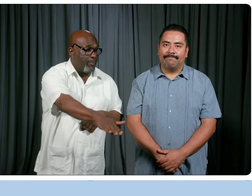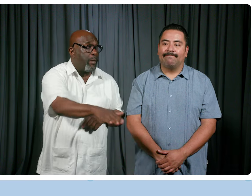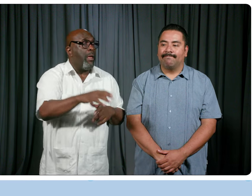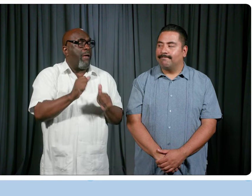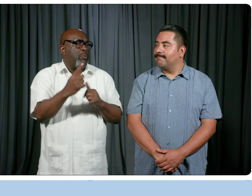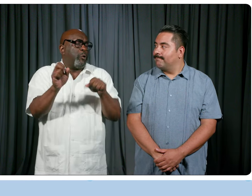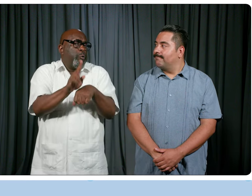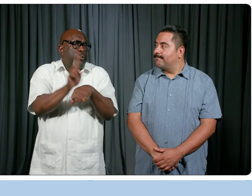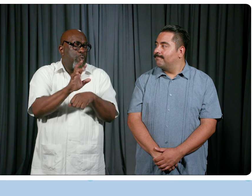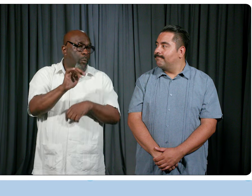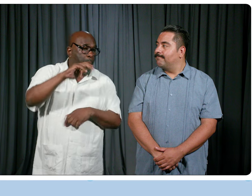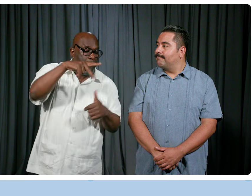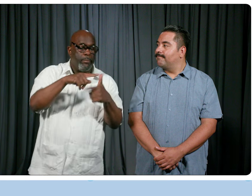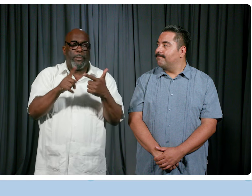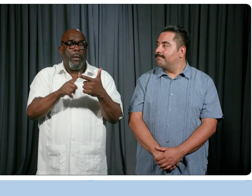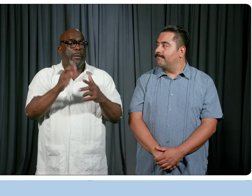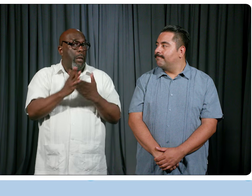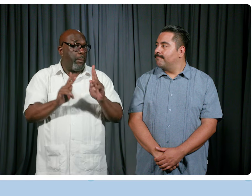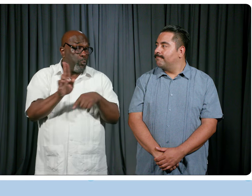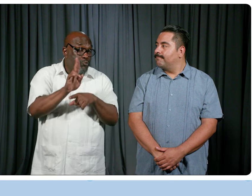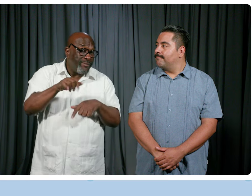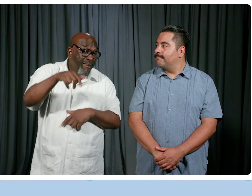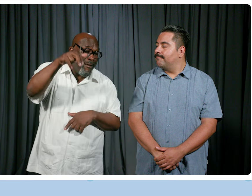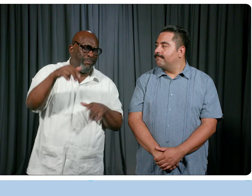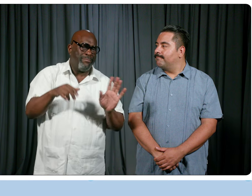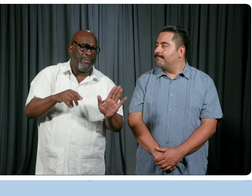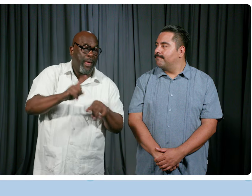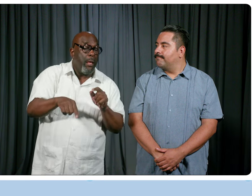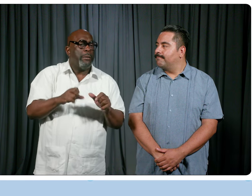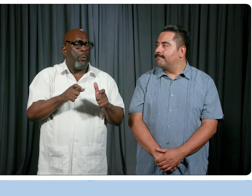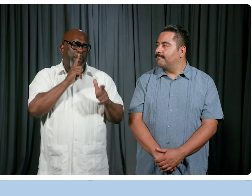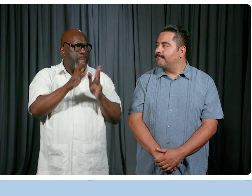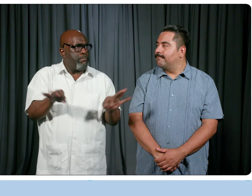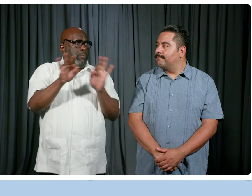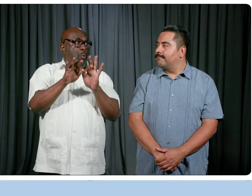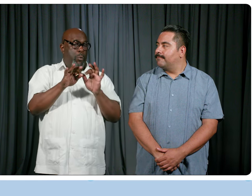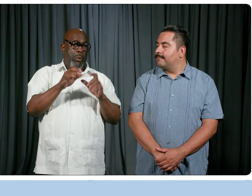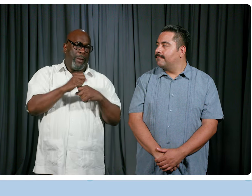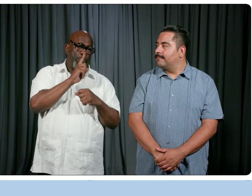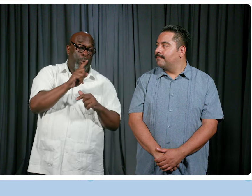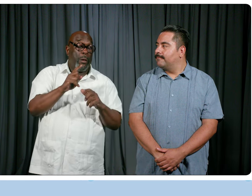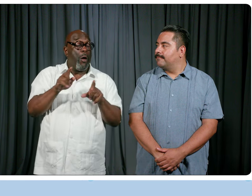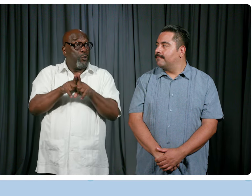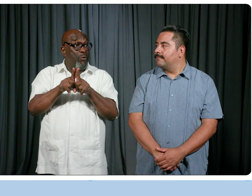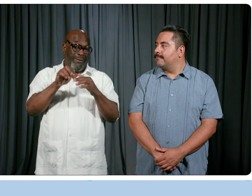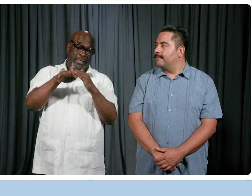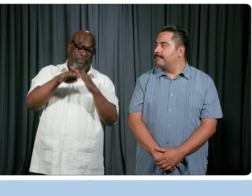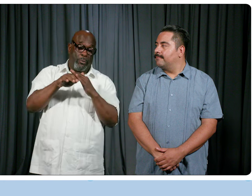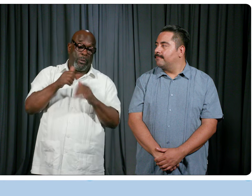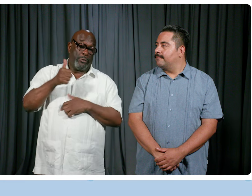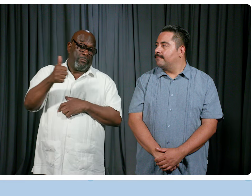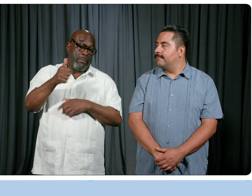Everyone can use a ramp. Only a few people can use the stairs, right? So, yes, that's huge. Ensuring that every one of our shuttle buses is accessible.